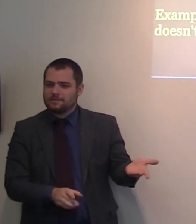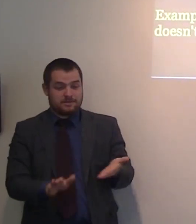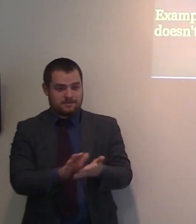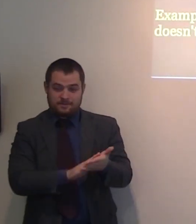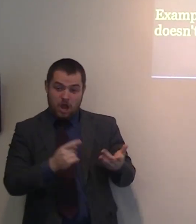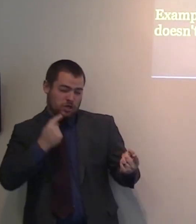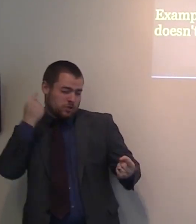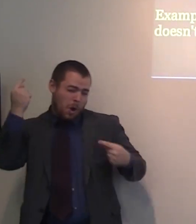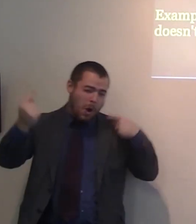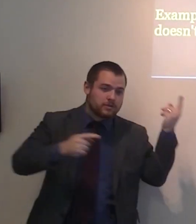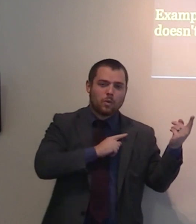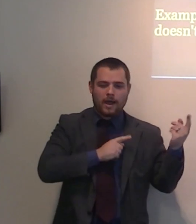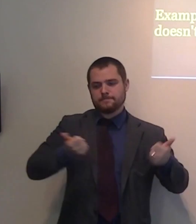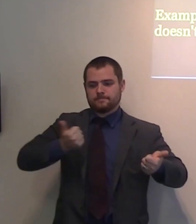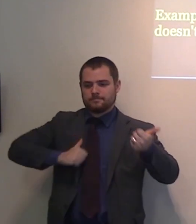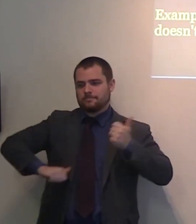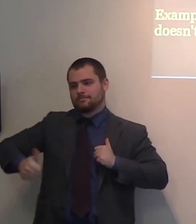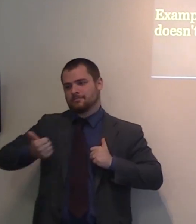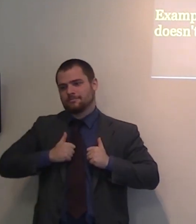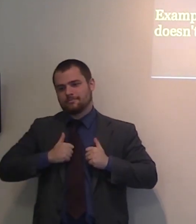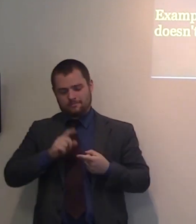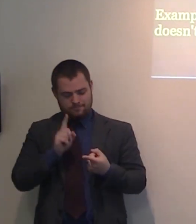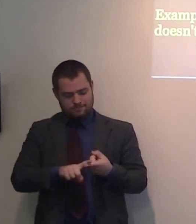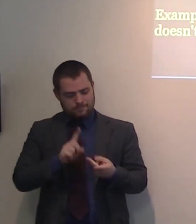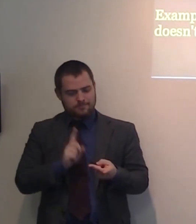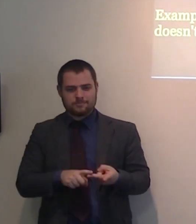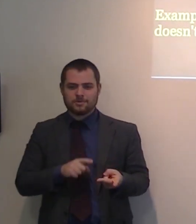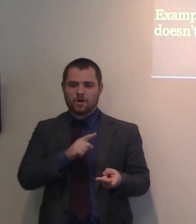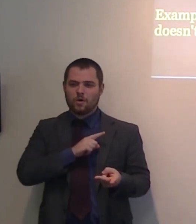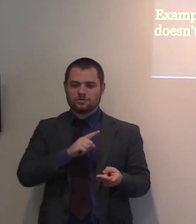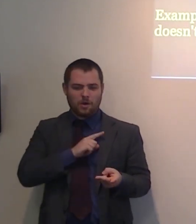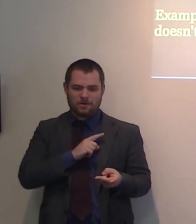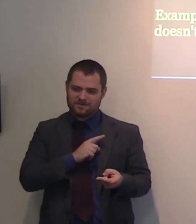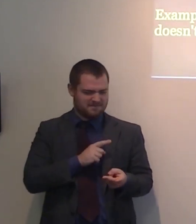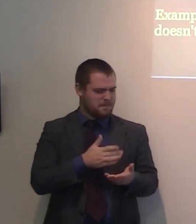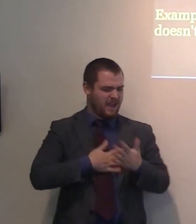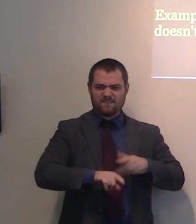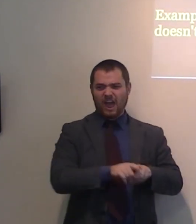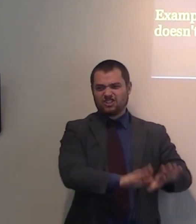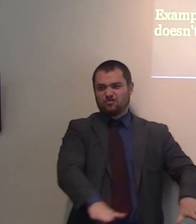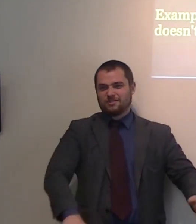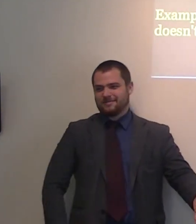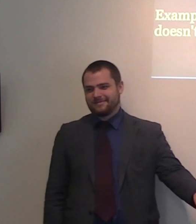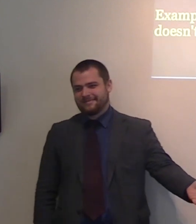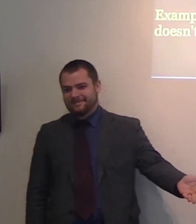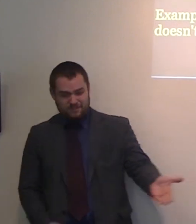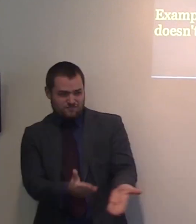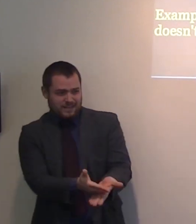because of vanity. The second, there is noise because of immaturity. And many preachers in